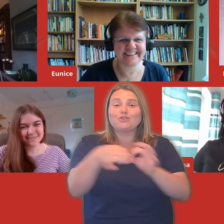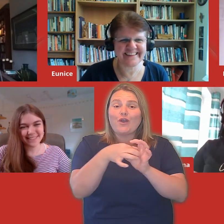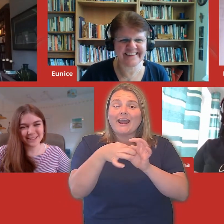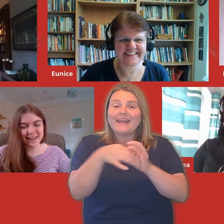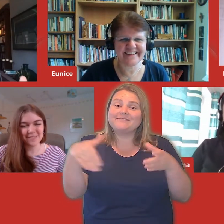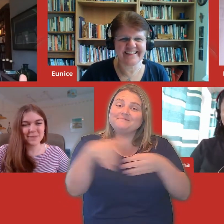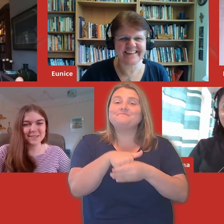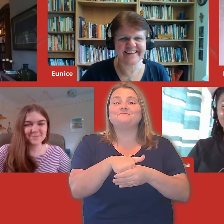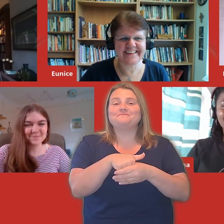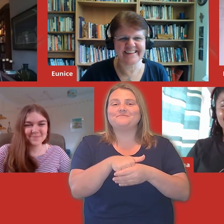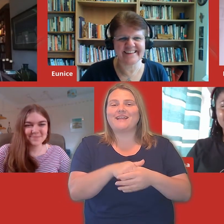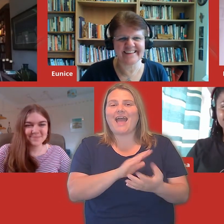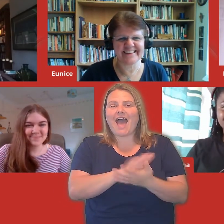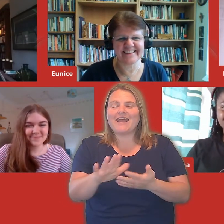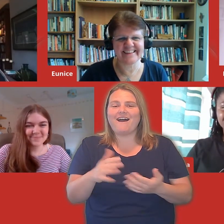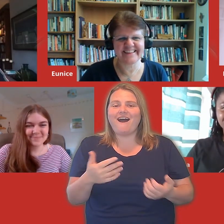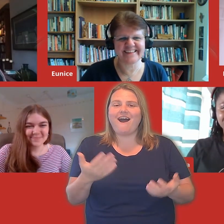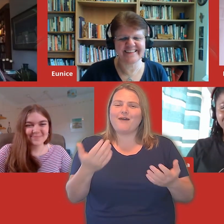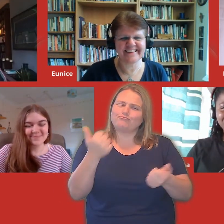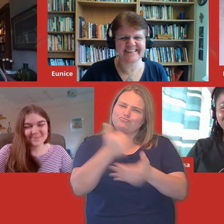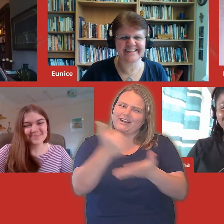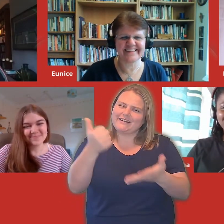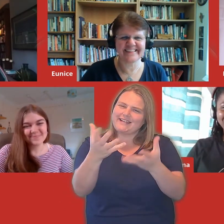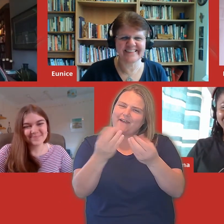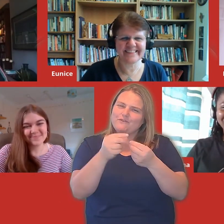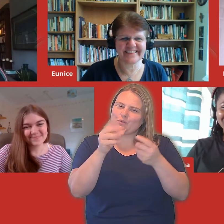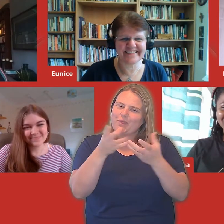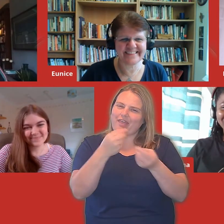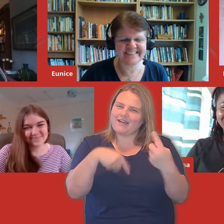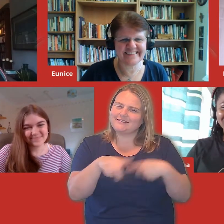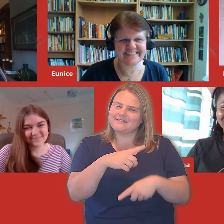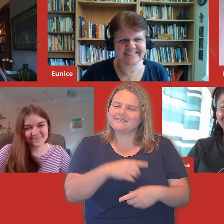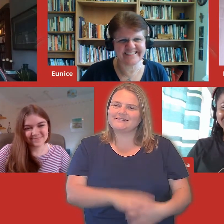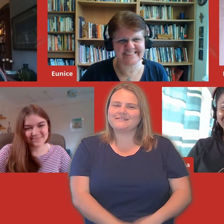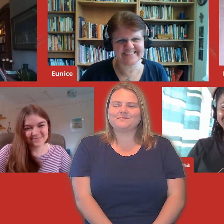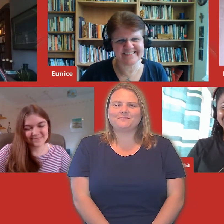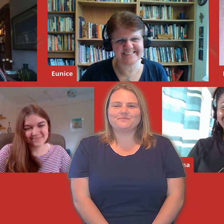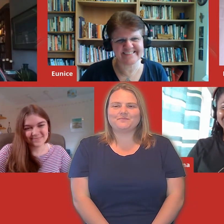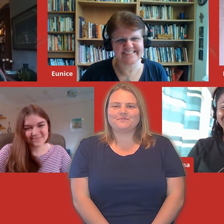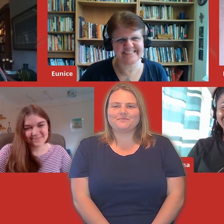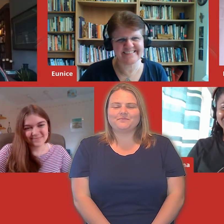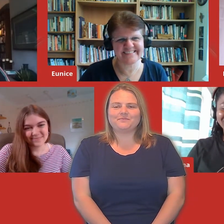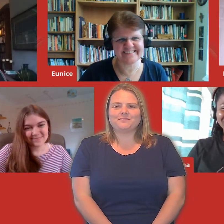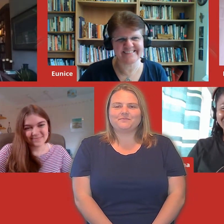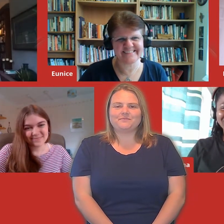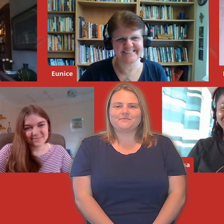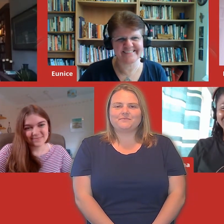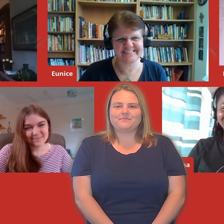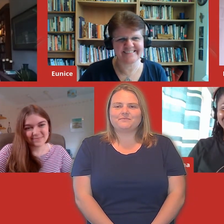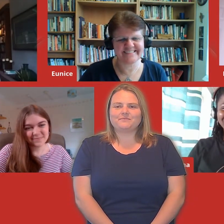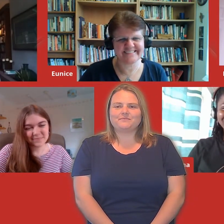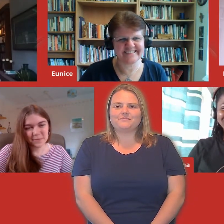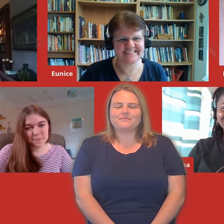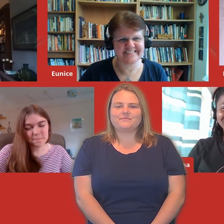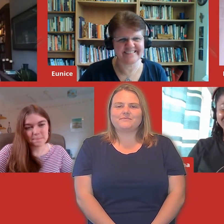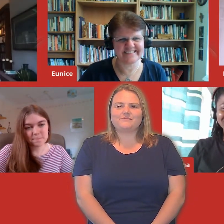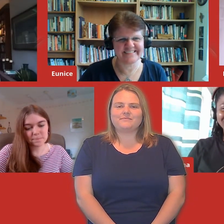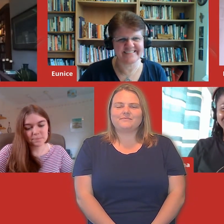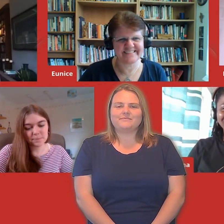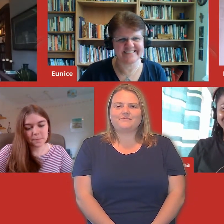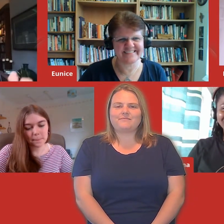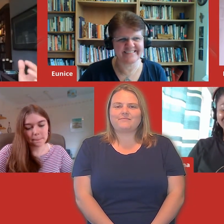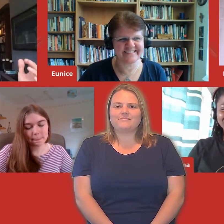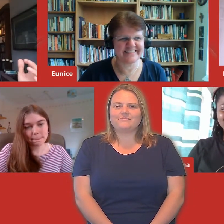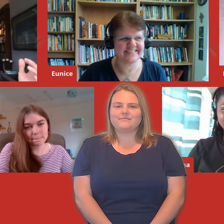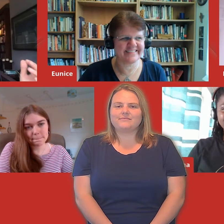it's been great. Thanks for having me. Wonderful to have you at the table today. I know that there are folks around the church and